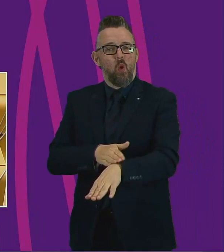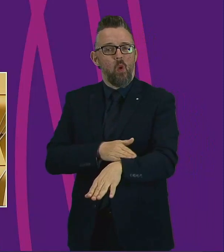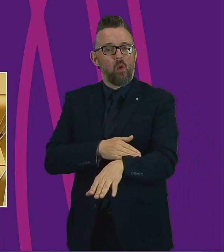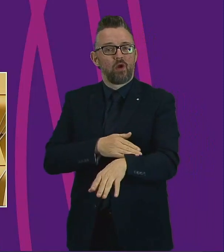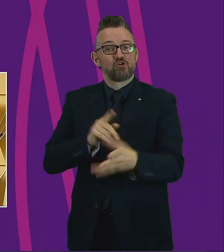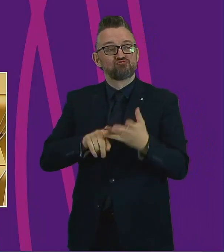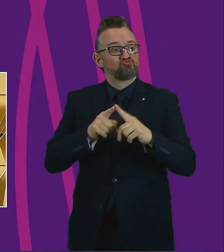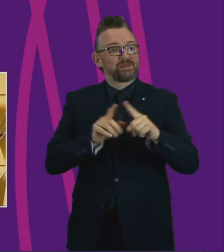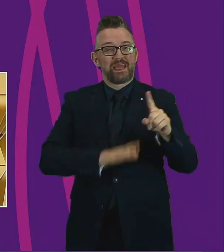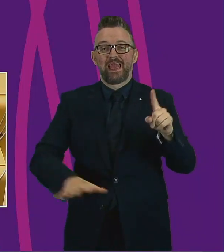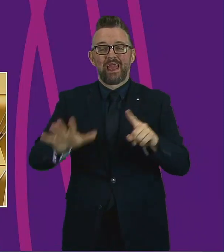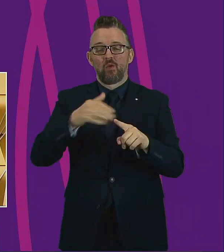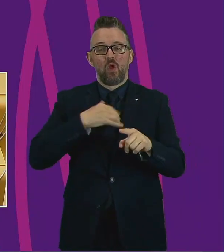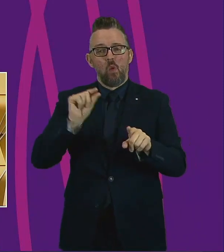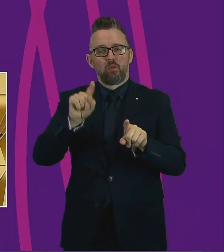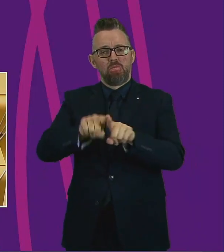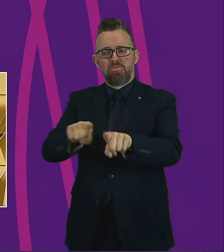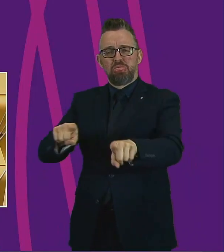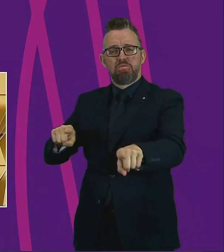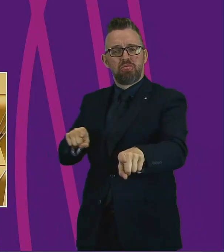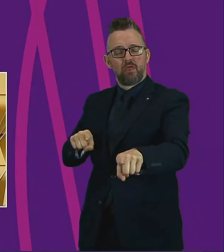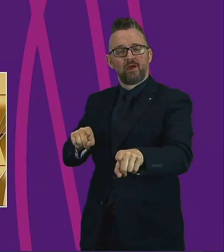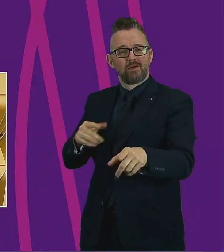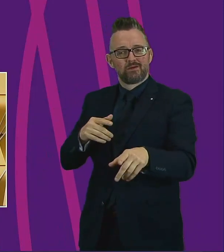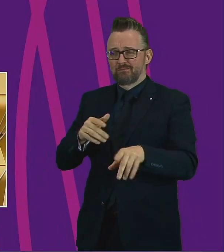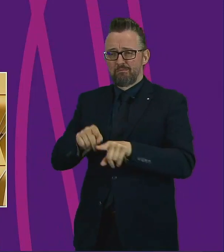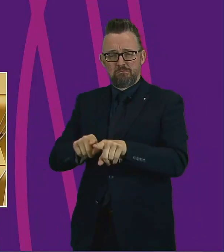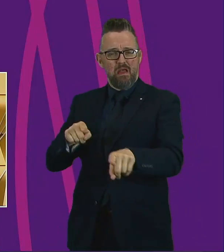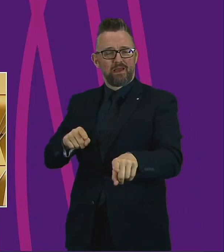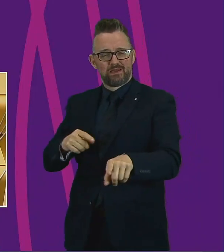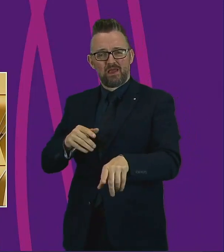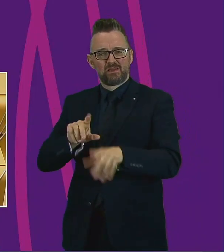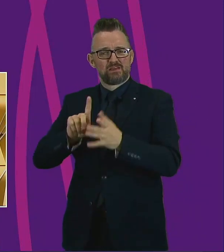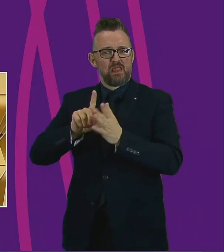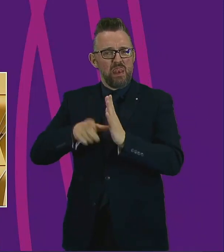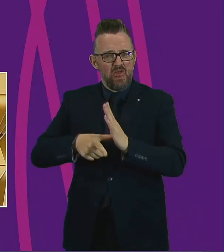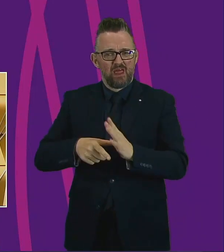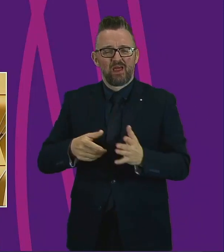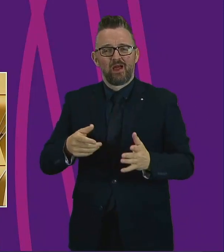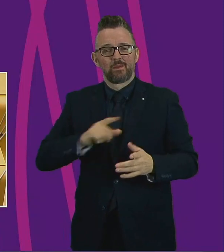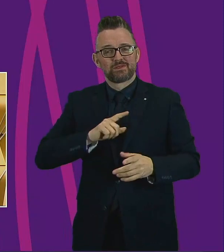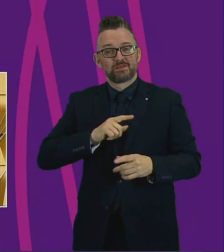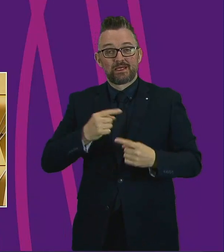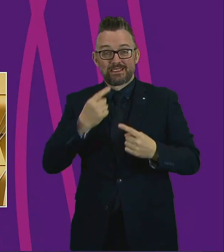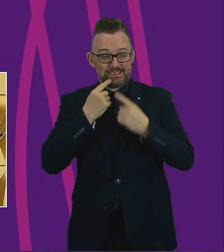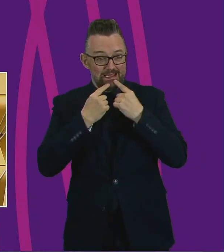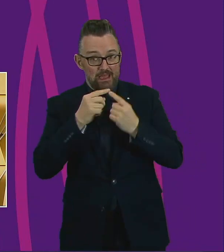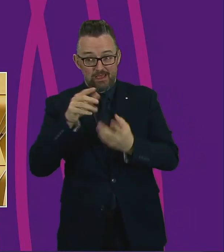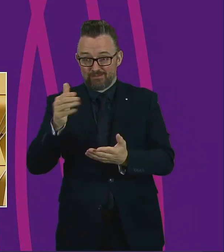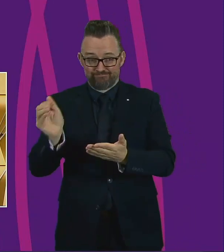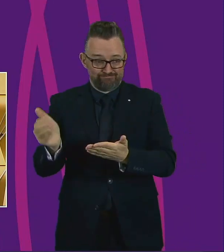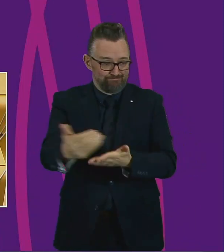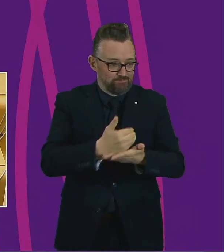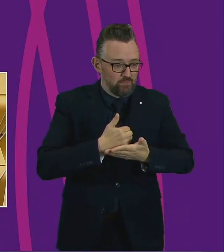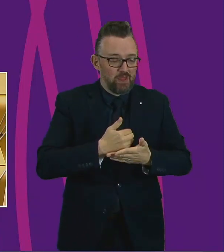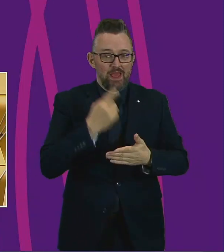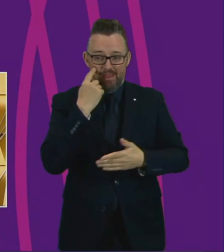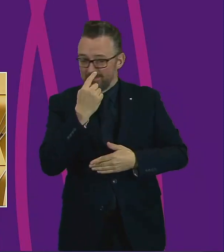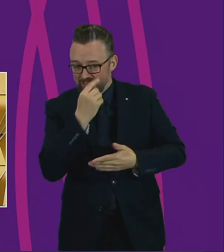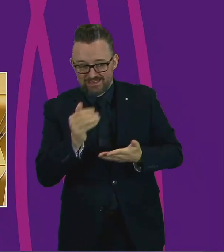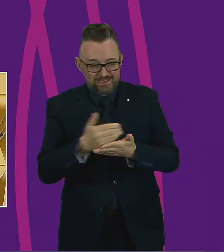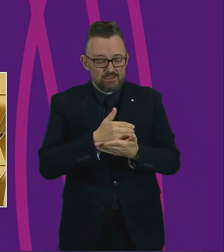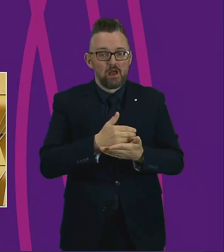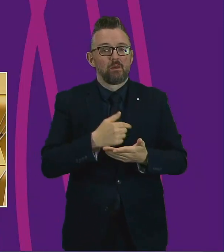parts of the UK in terms of recording data, sharing data and analysing data about the impact on BME communities. And I think that